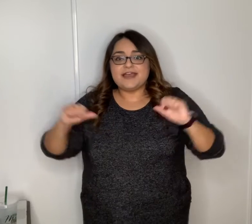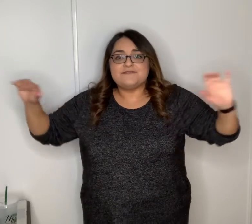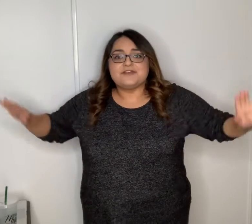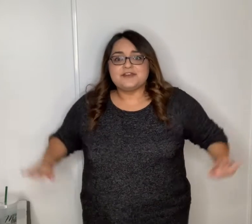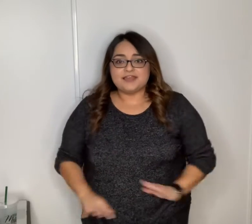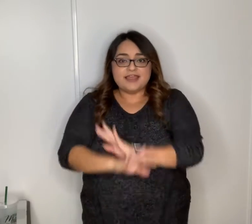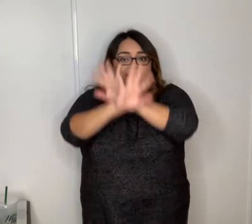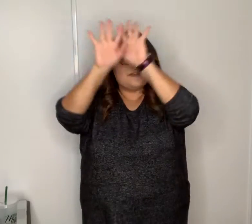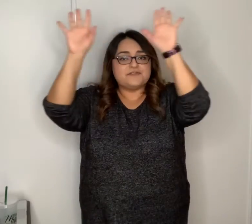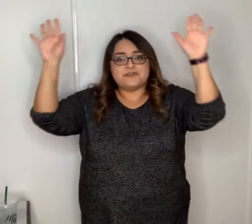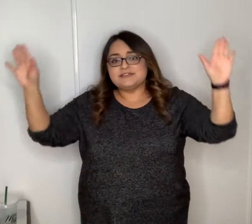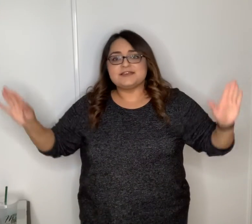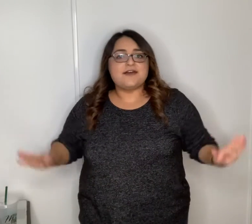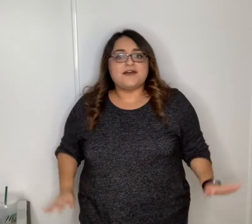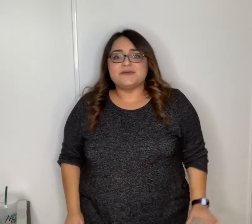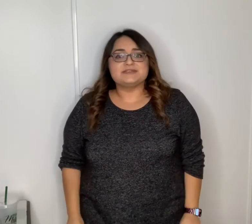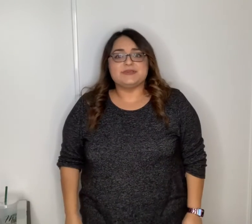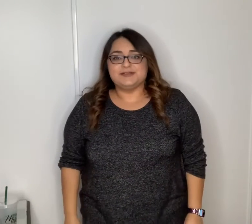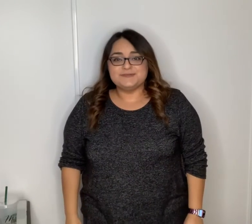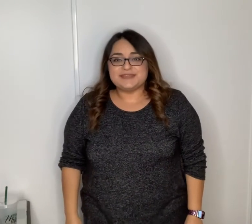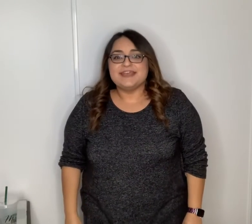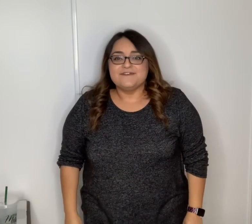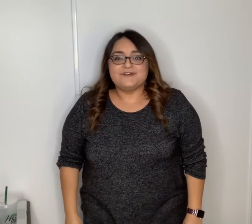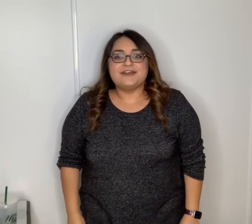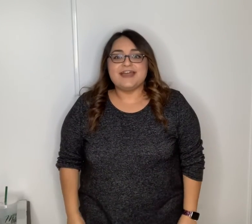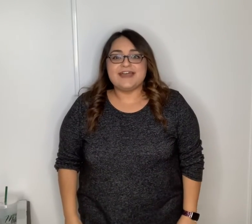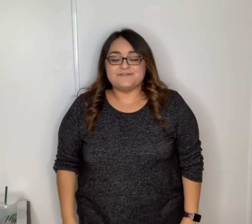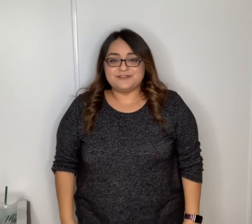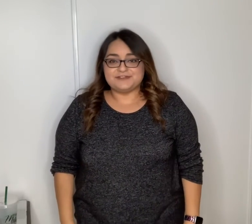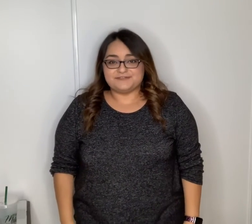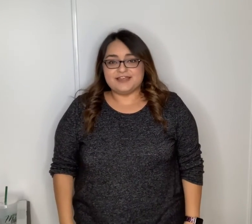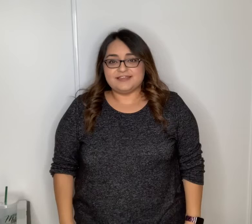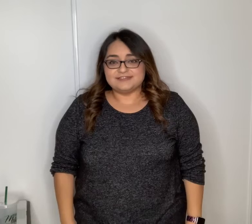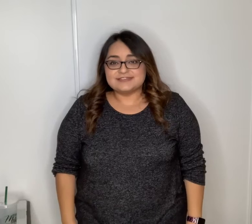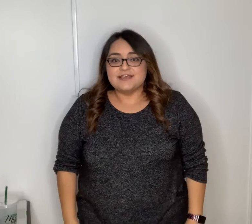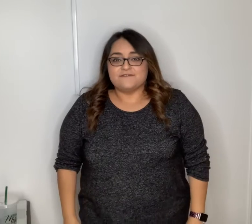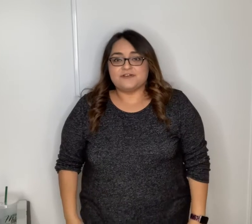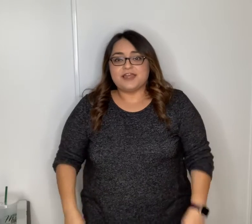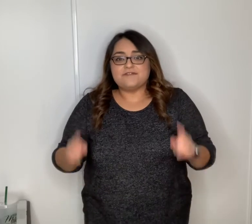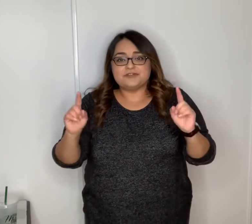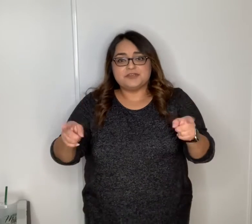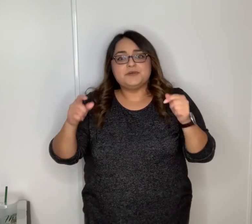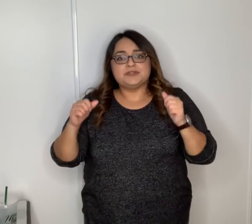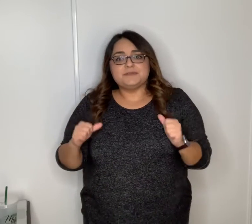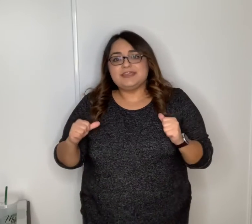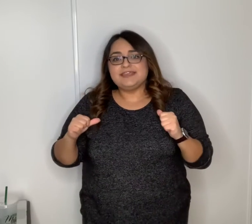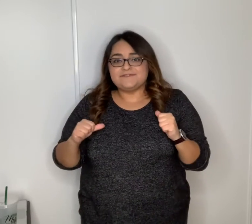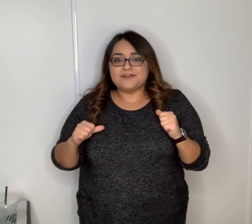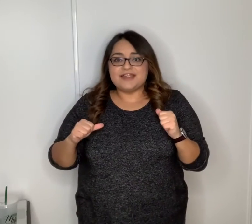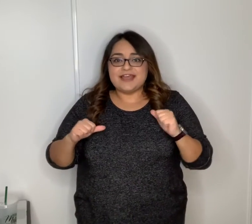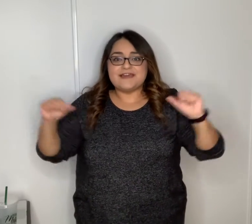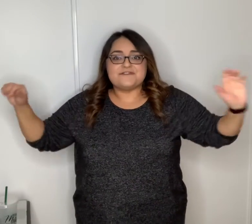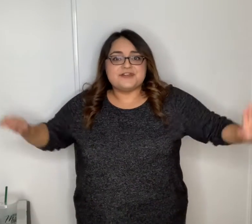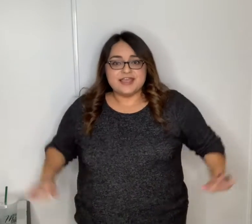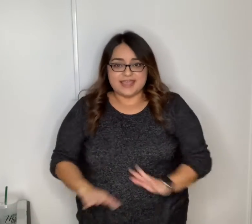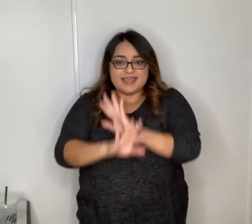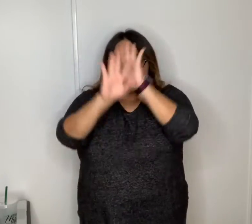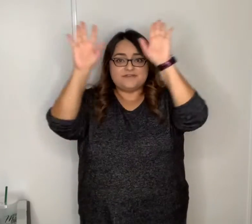ever and always will be for all our friends, forever you and me forever ever